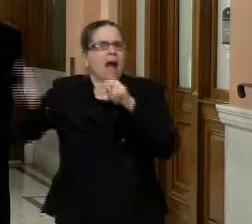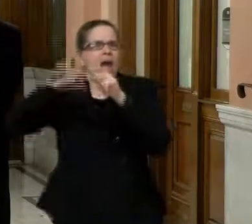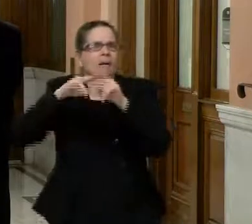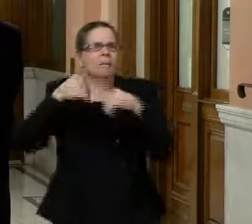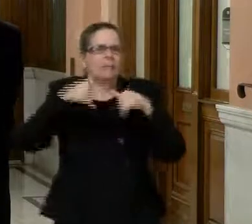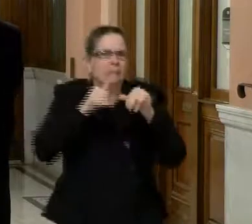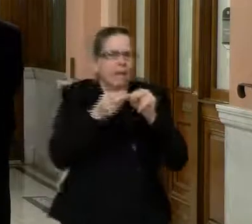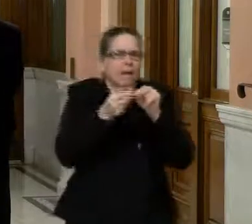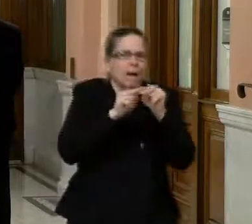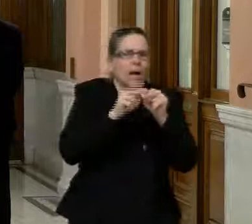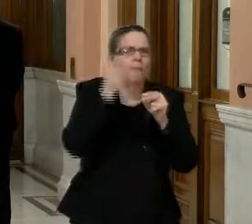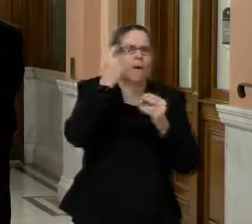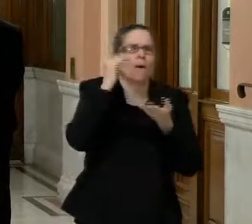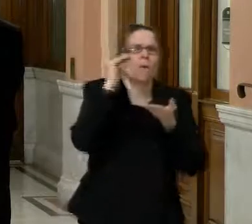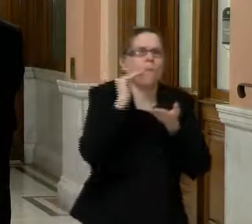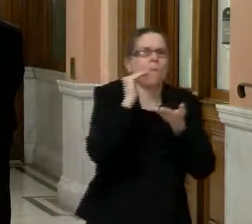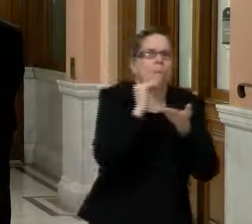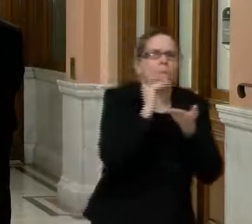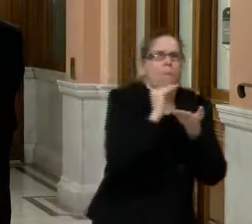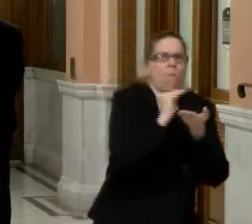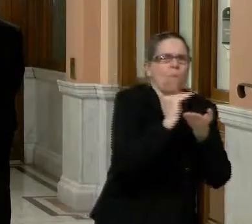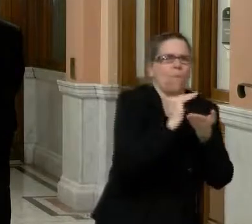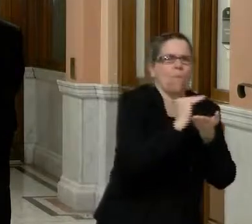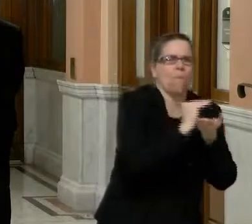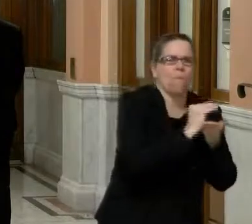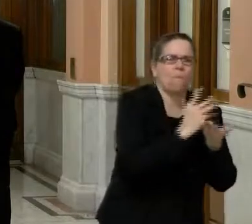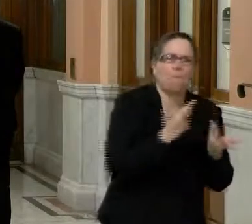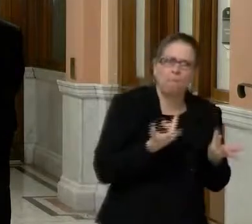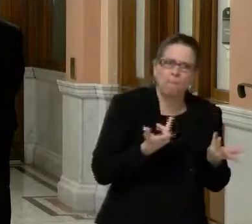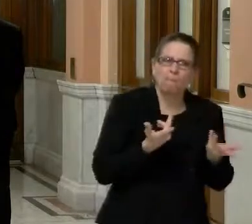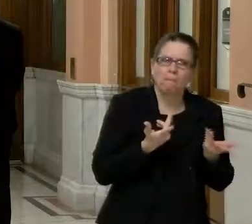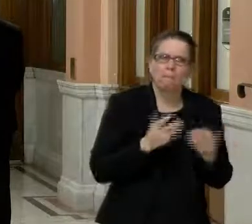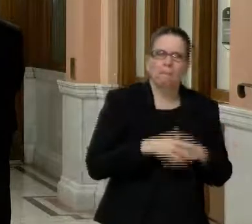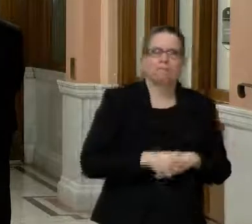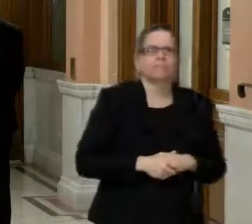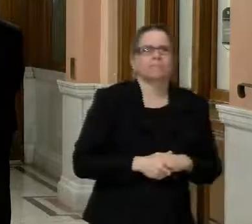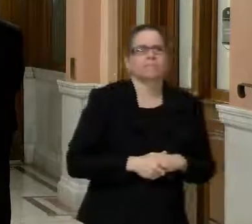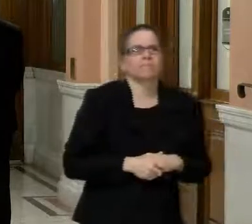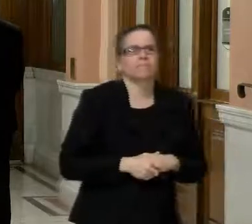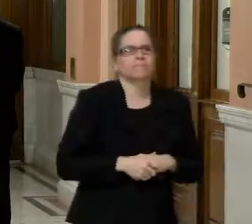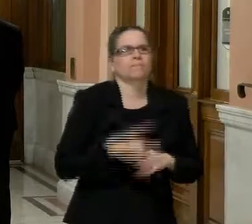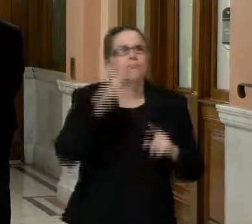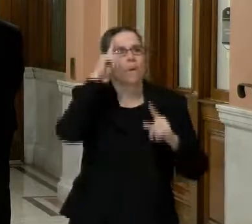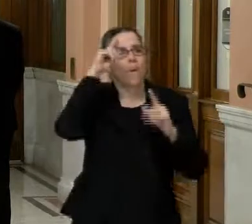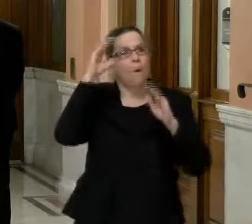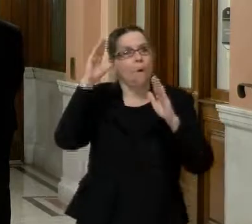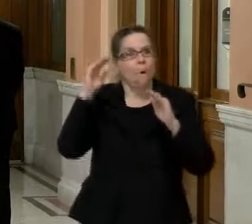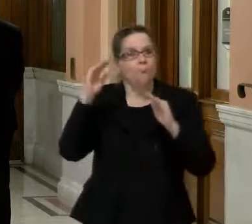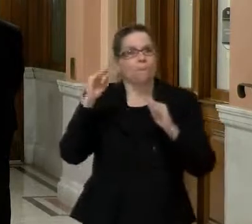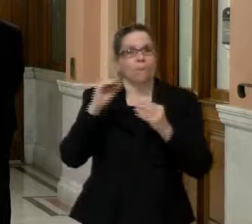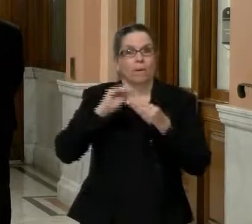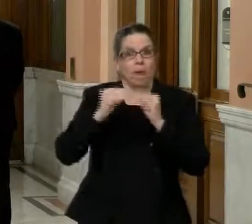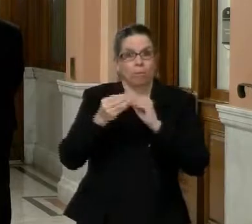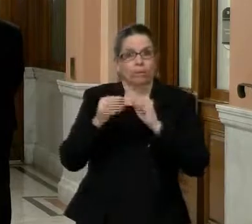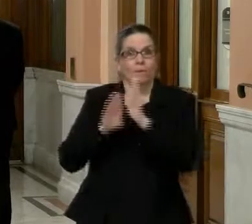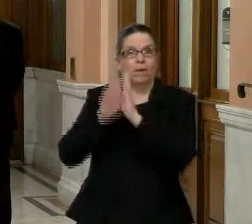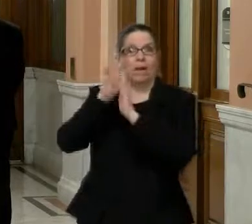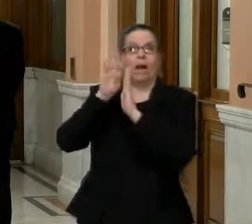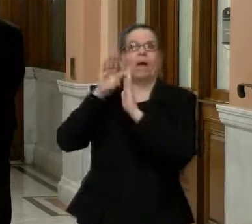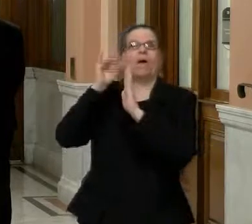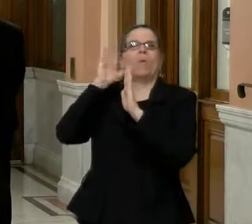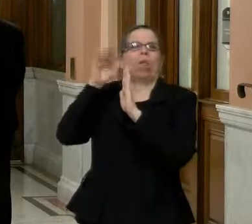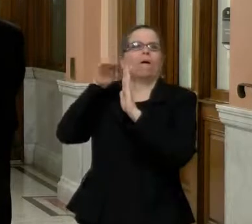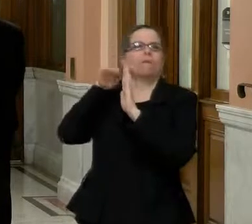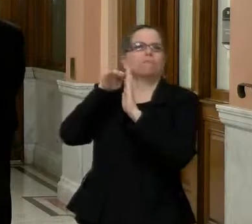yet, but hopeful that we are maybe at a plateau level, uh, and we could start bending, uh, that curve, uh, downward.